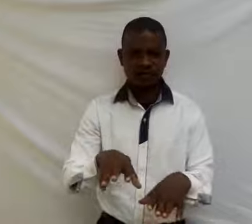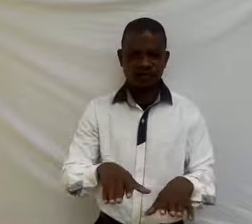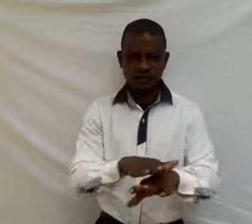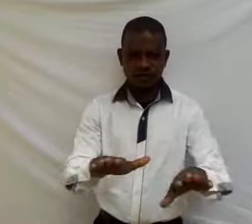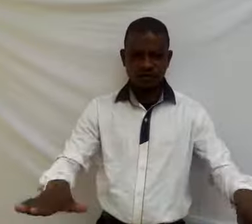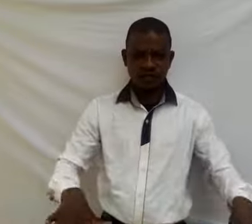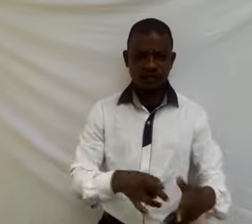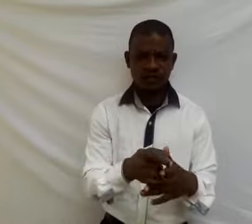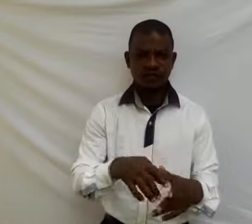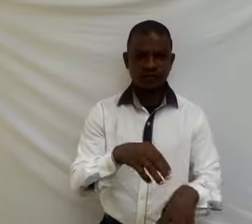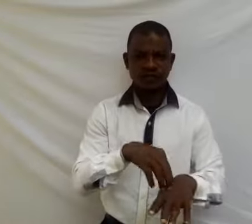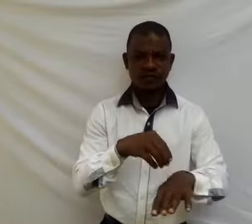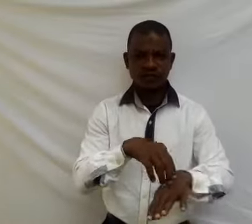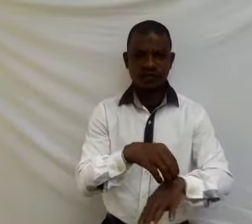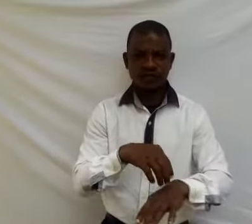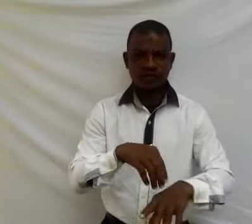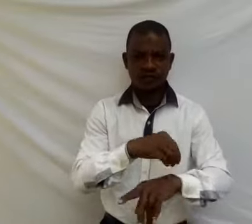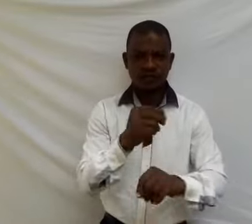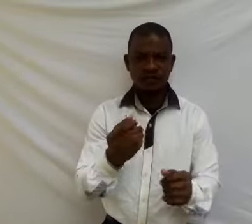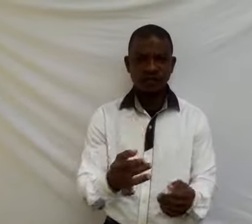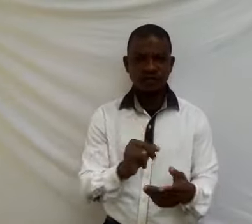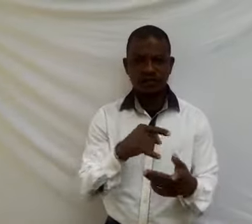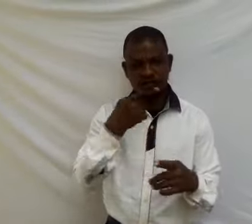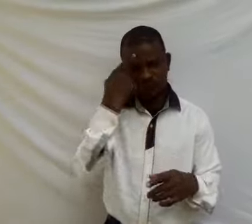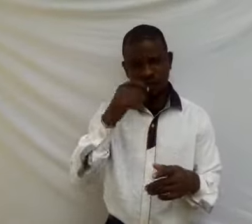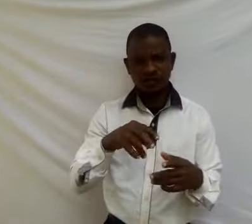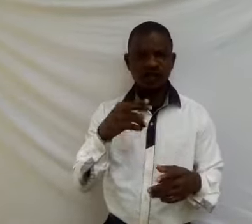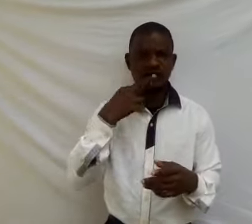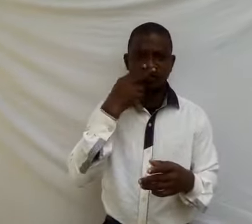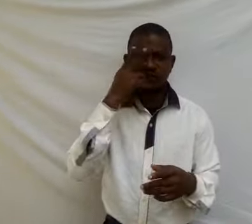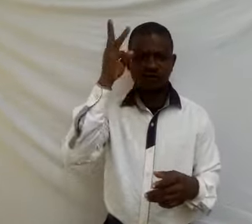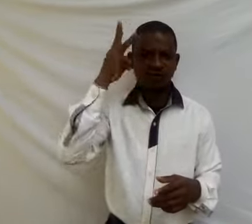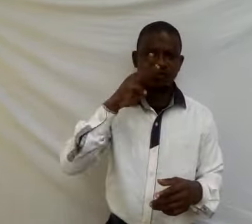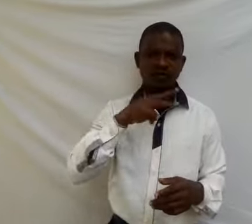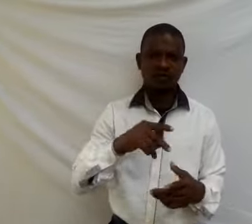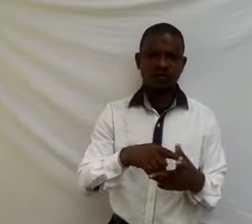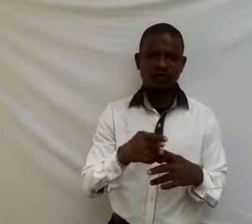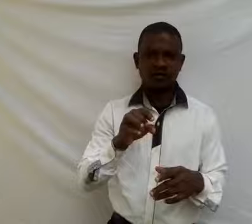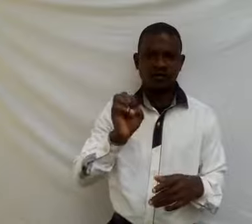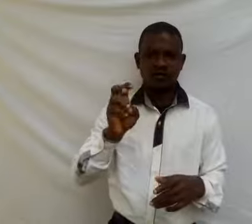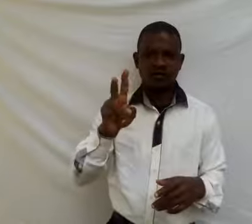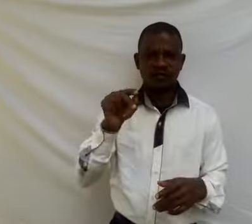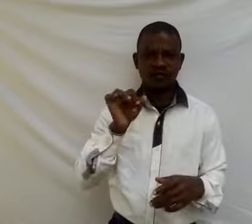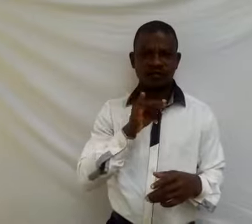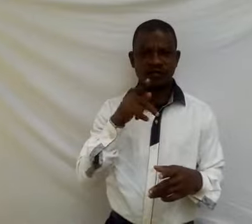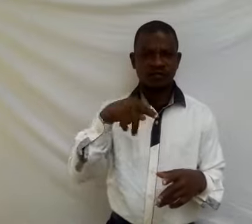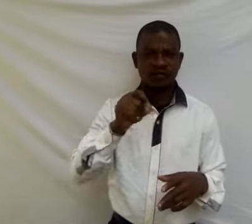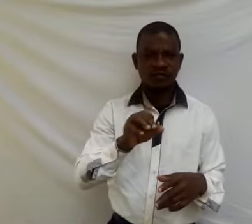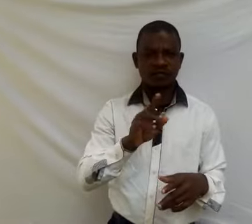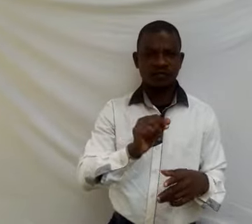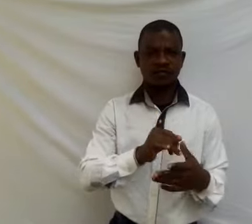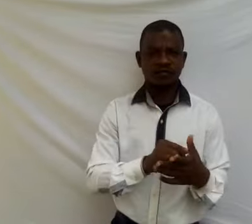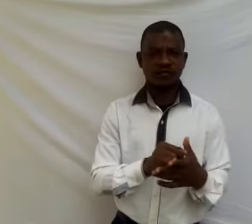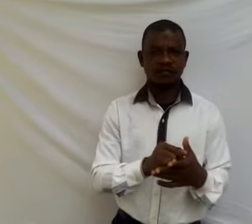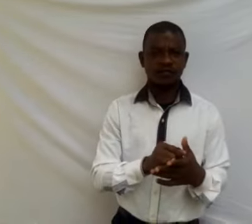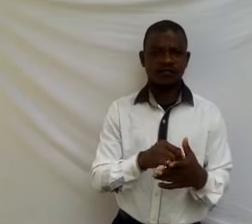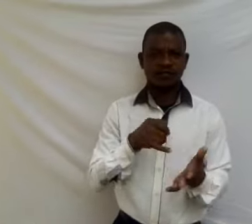For example, rain. Evaporation. It is the